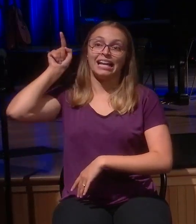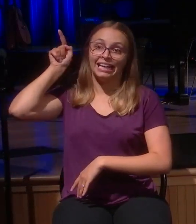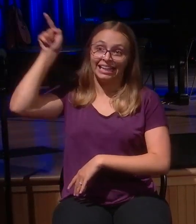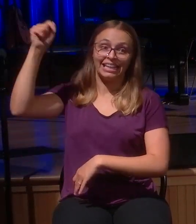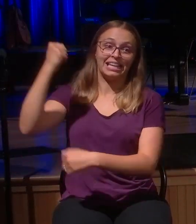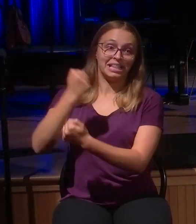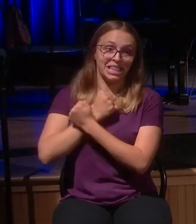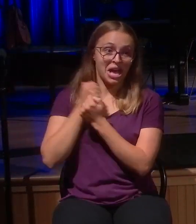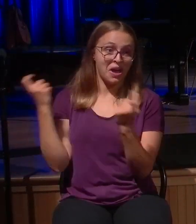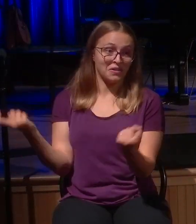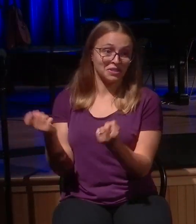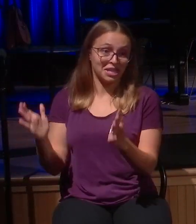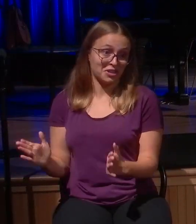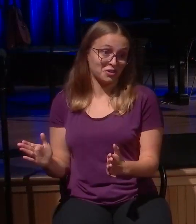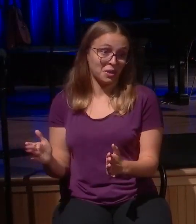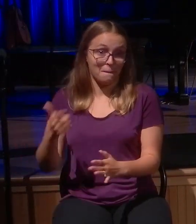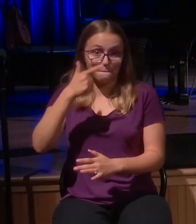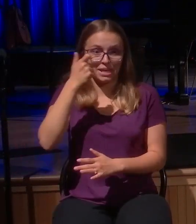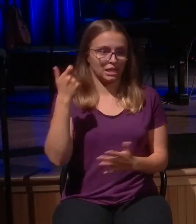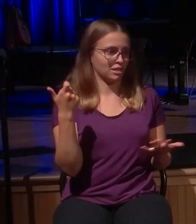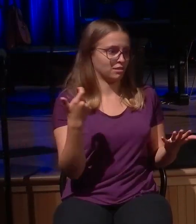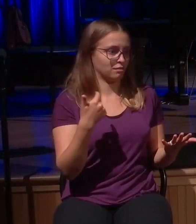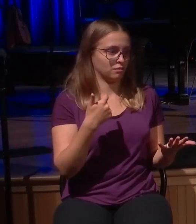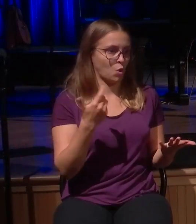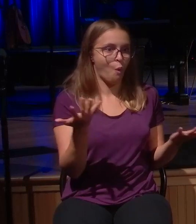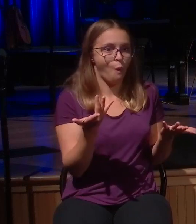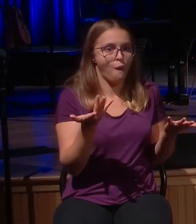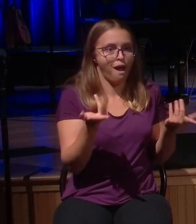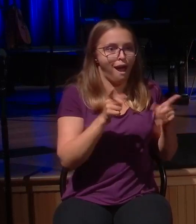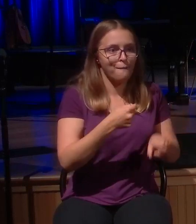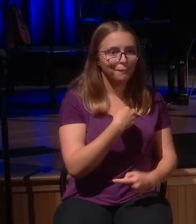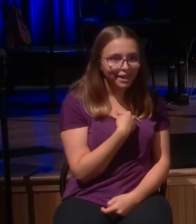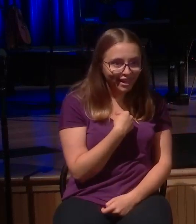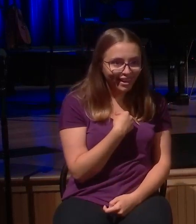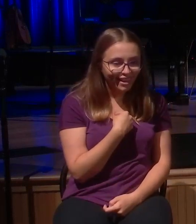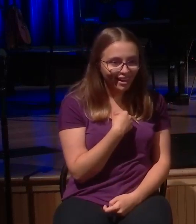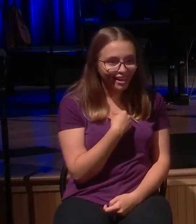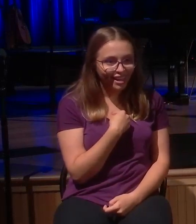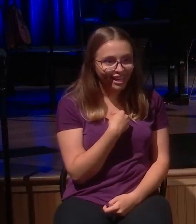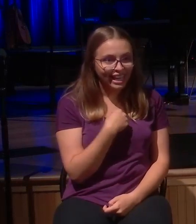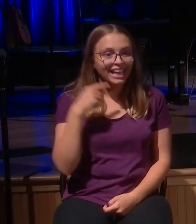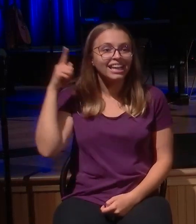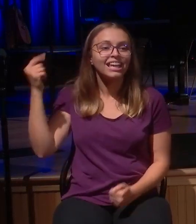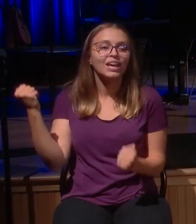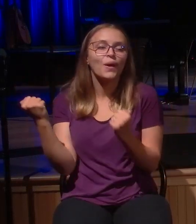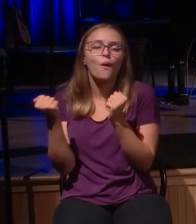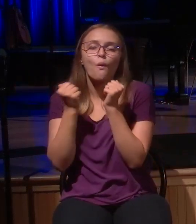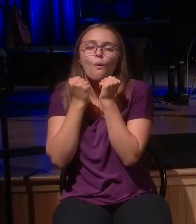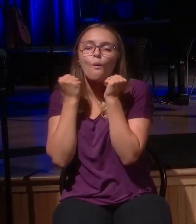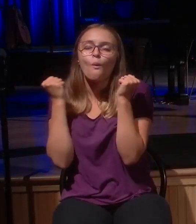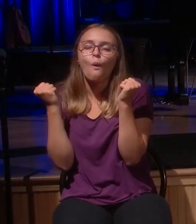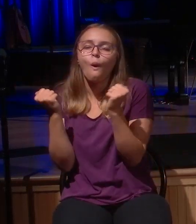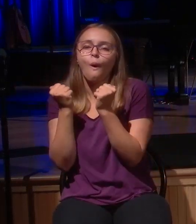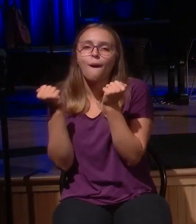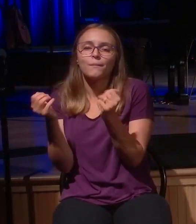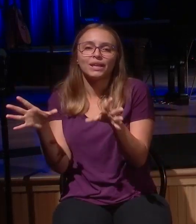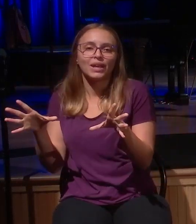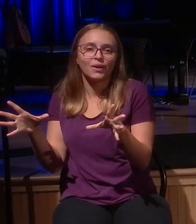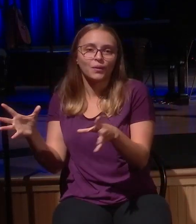Where would you be without that? He warmly receives them. He does not at all back away from sinners. Rather, he